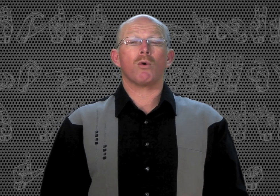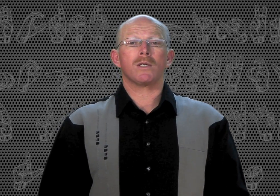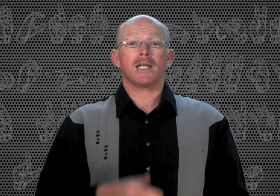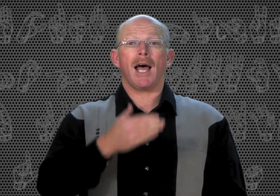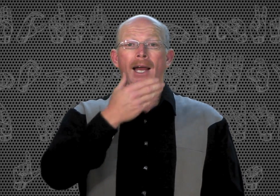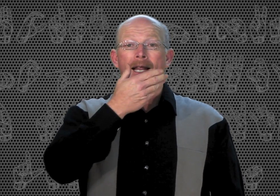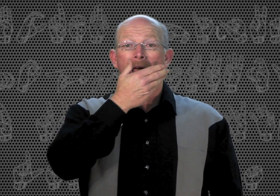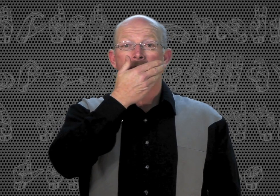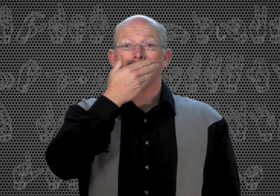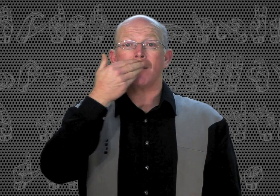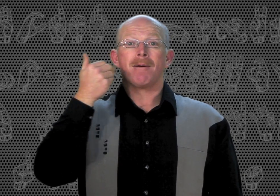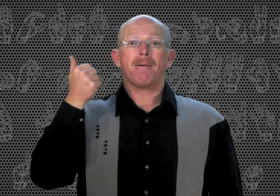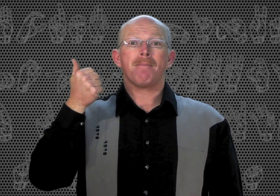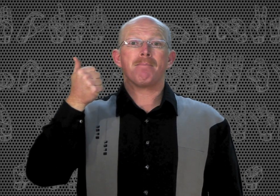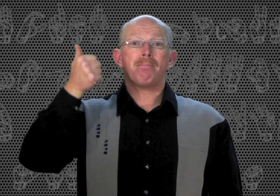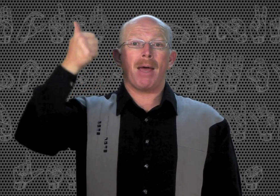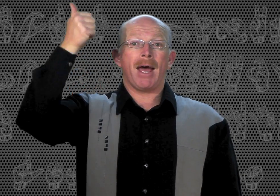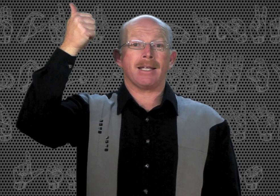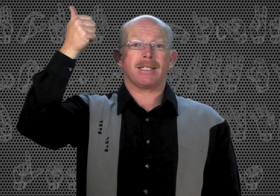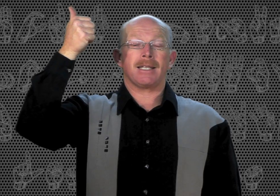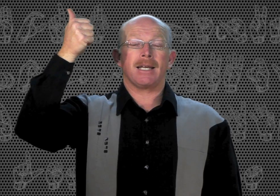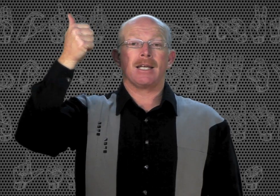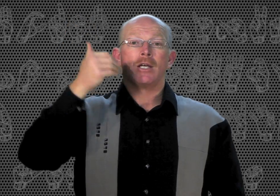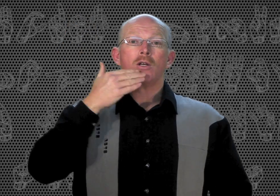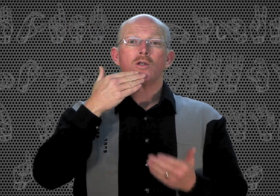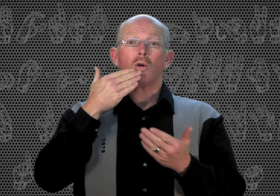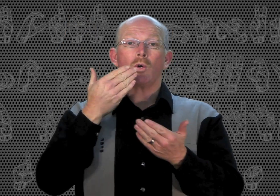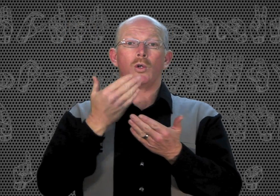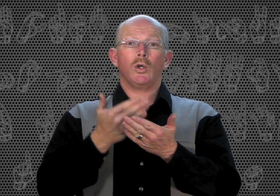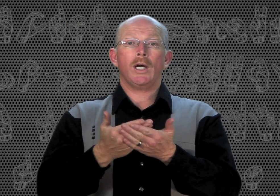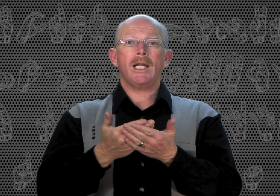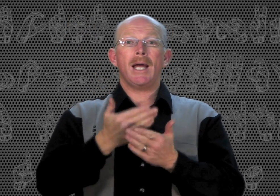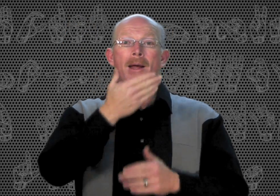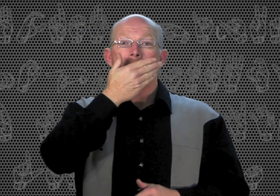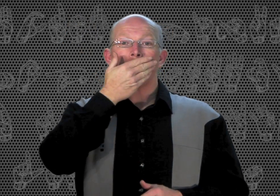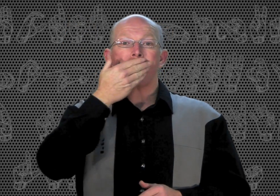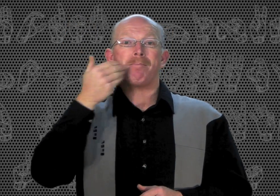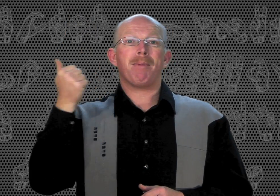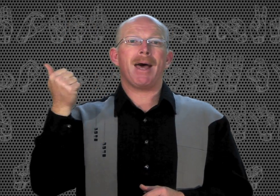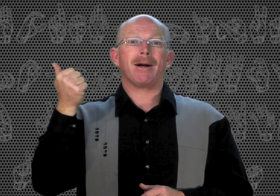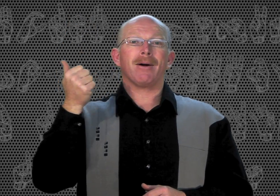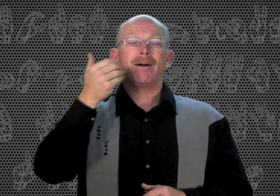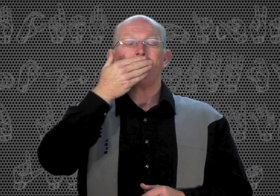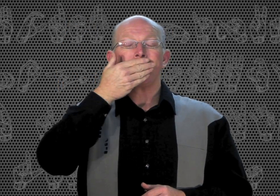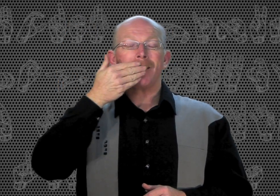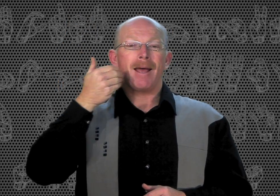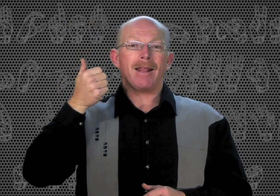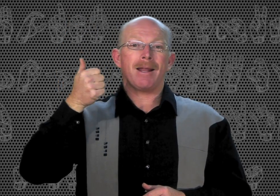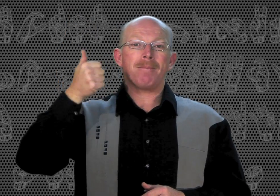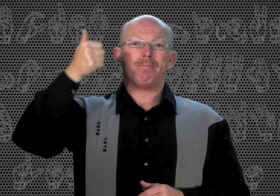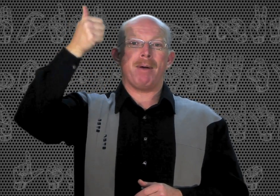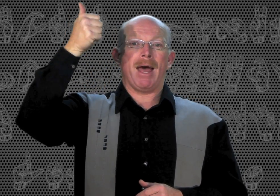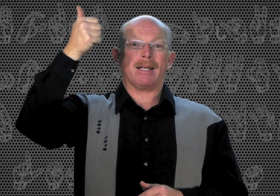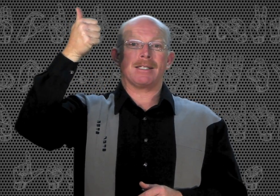own sign, and that is best. So good, better, and then best.